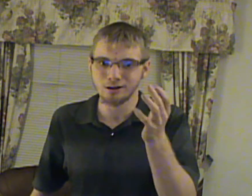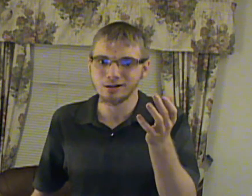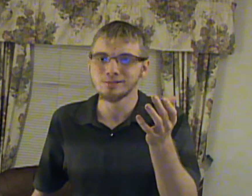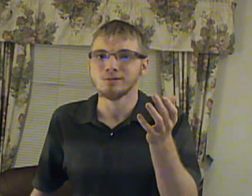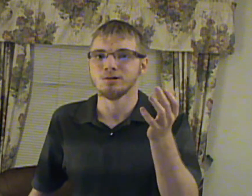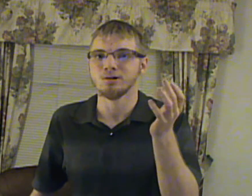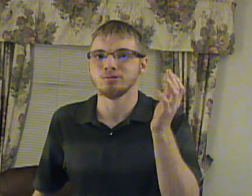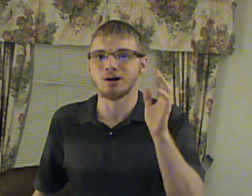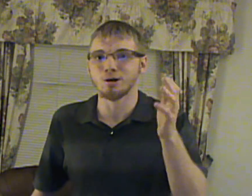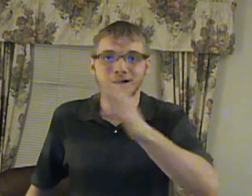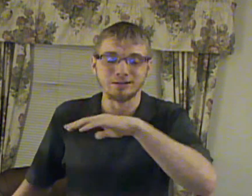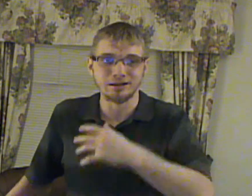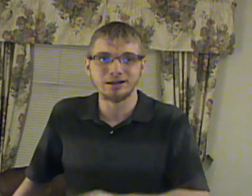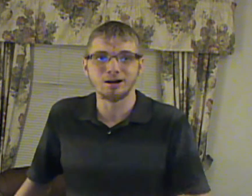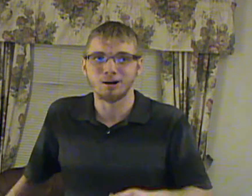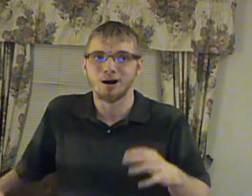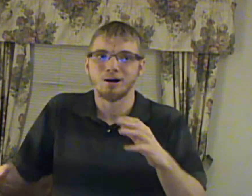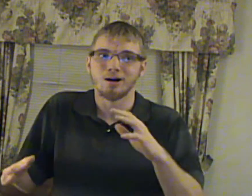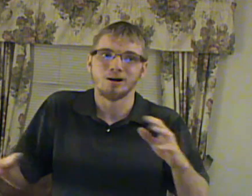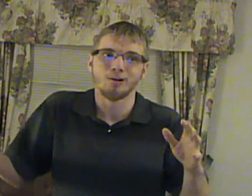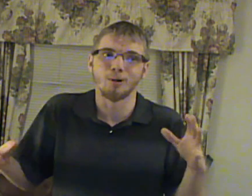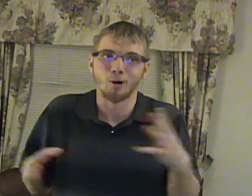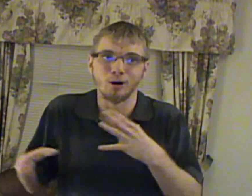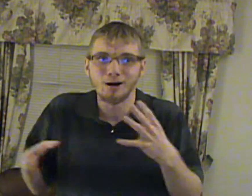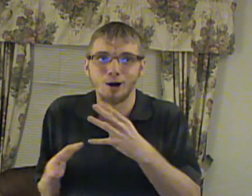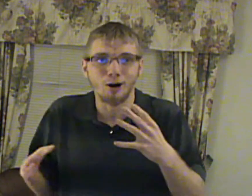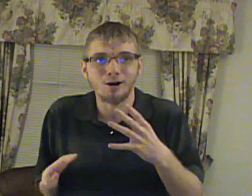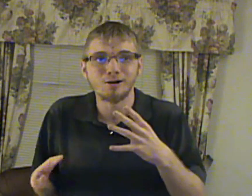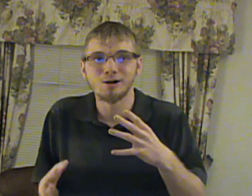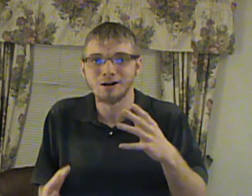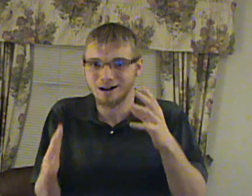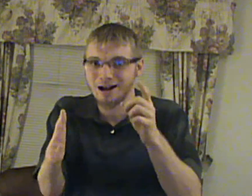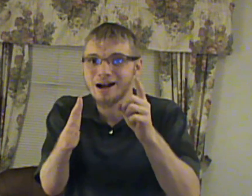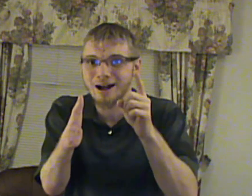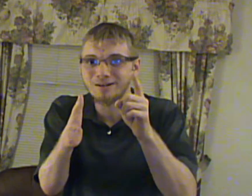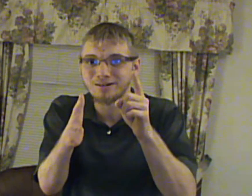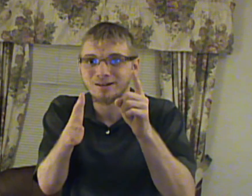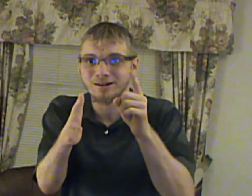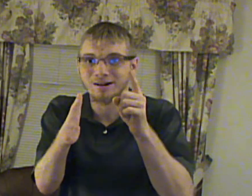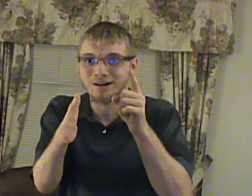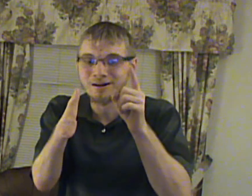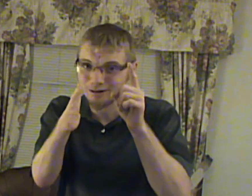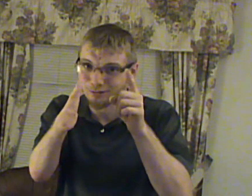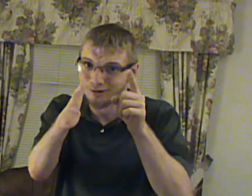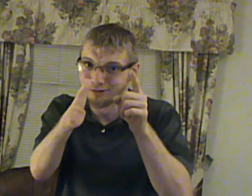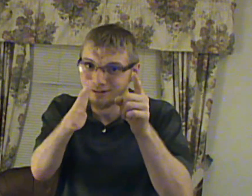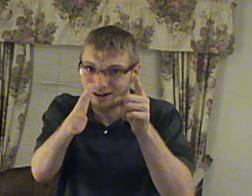It's not actually on my own at all. And, just perfect.